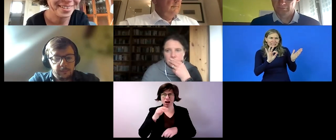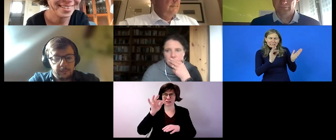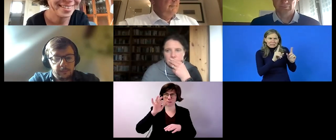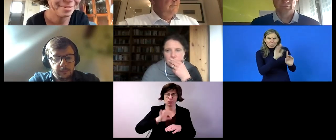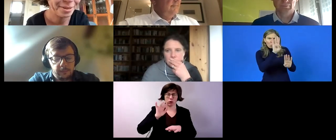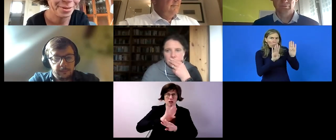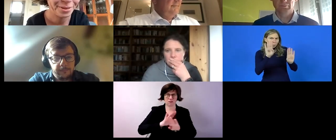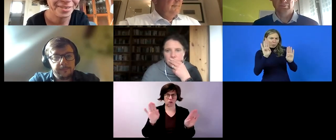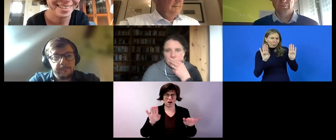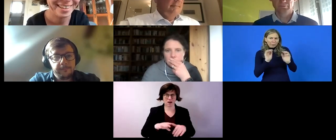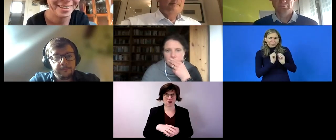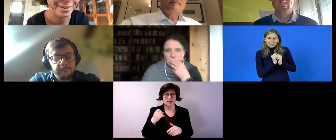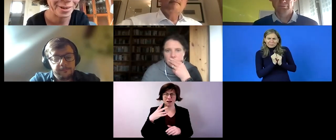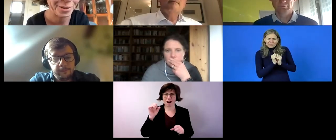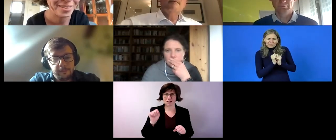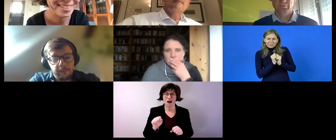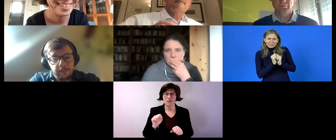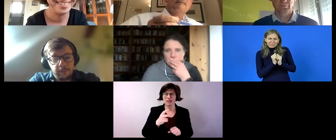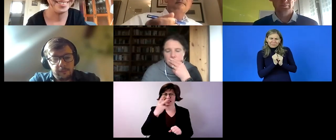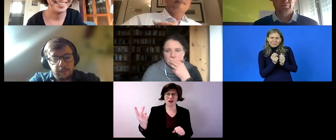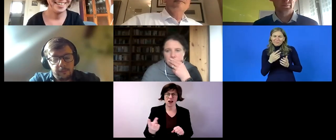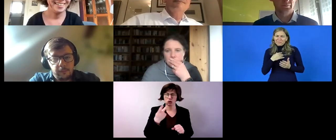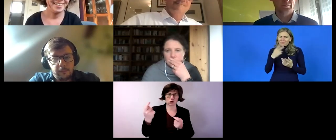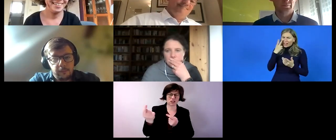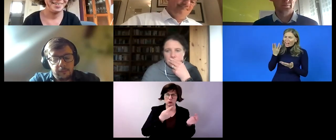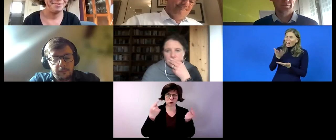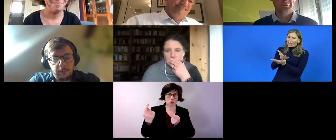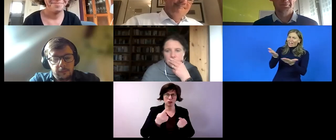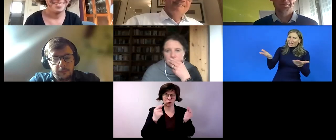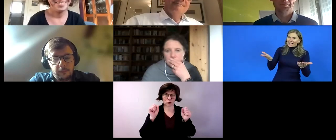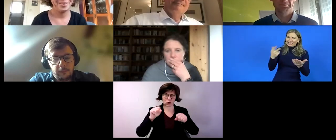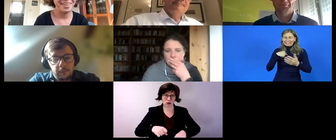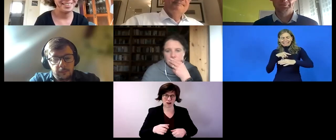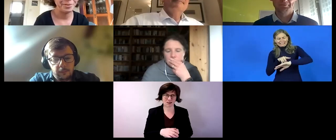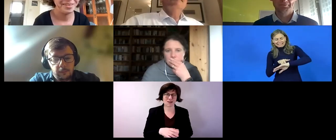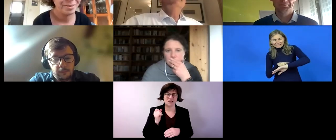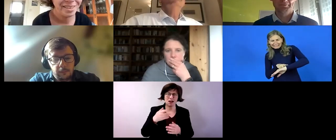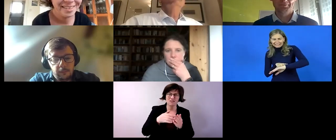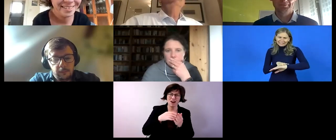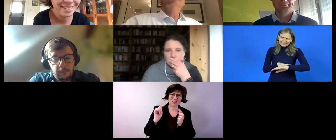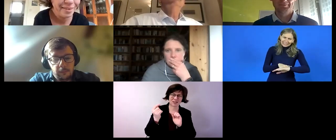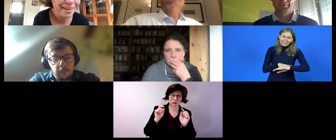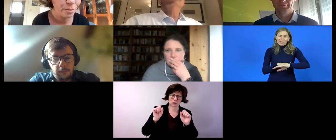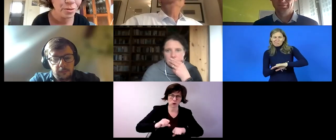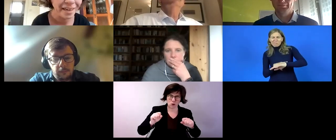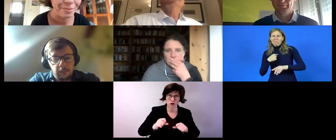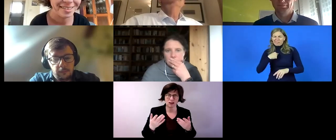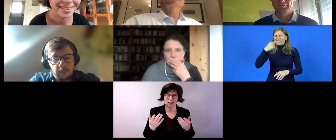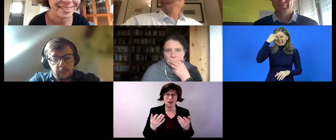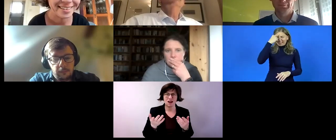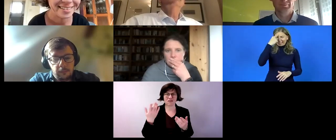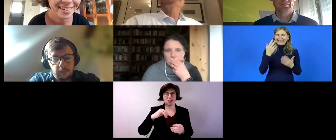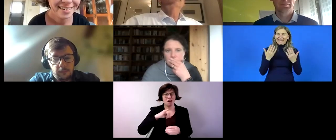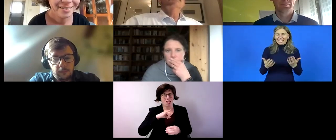looking looking looking at my uh watch um i think that we